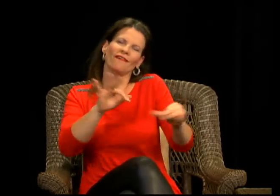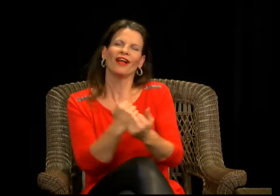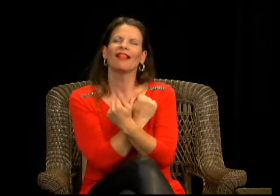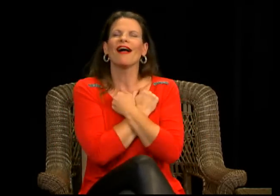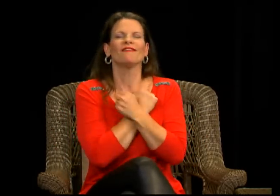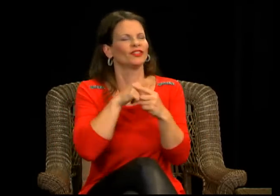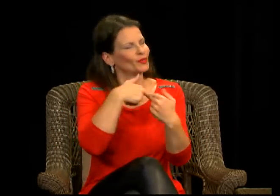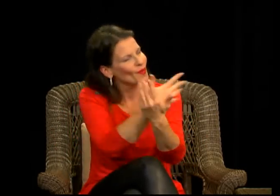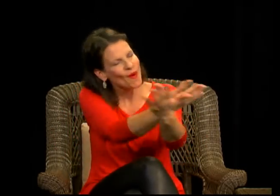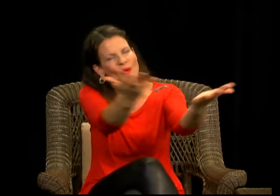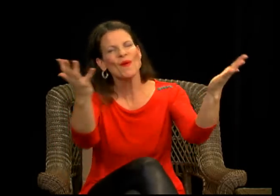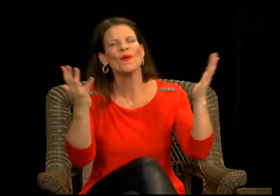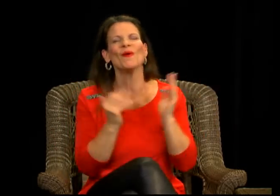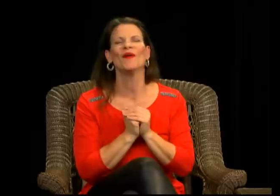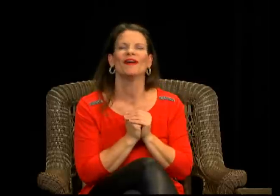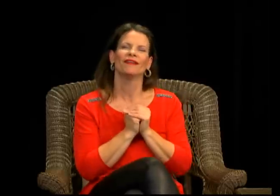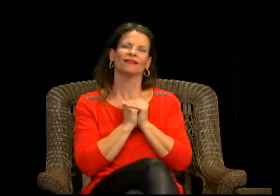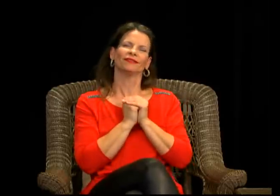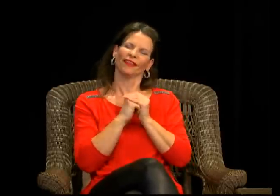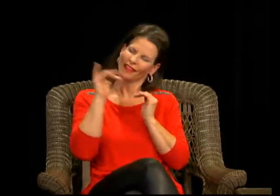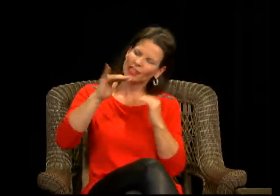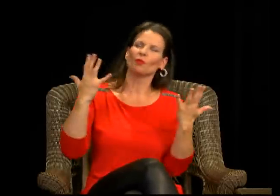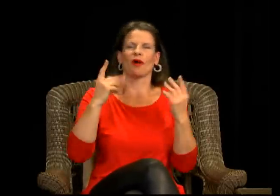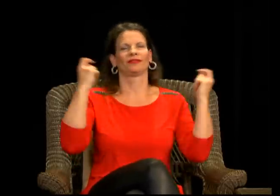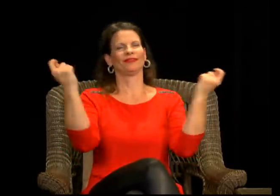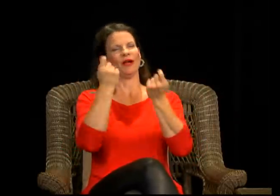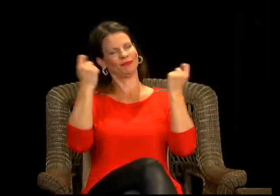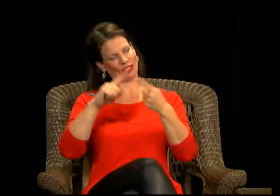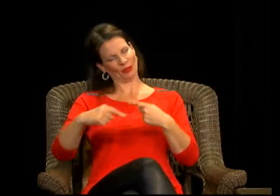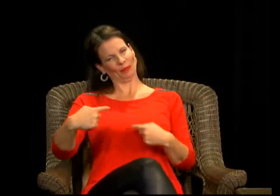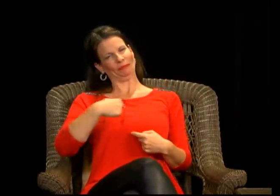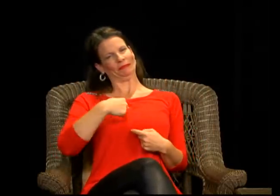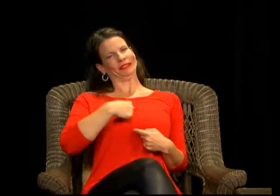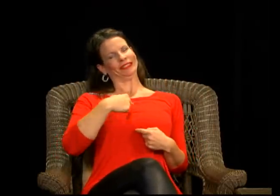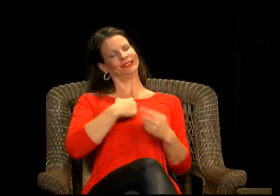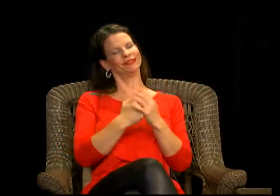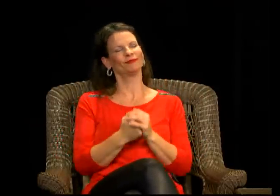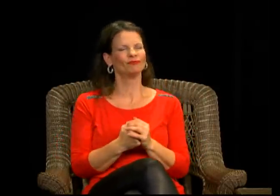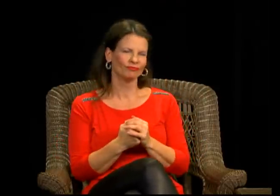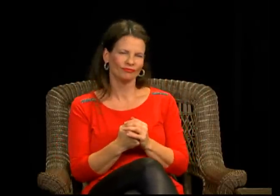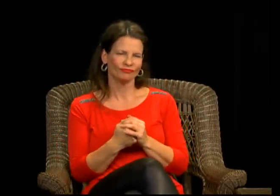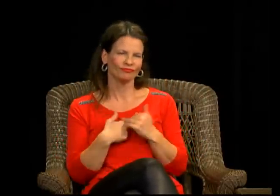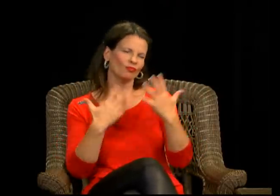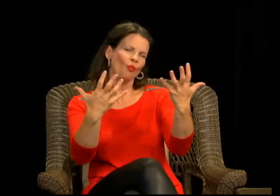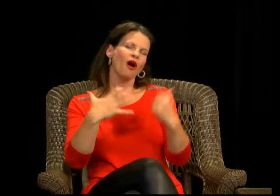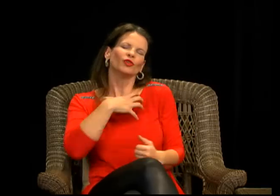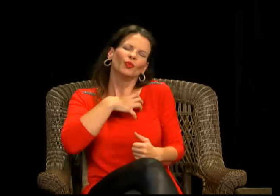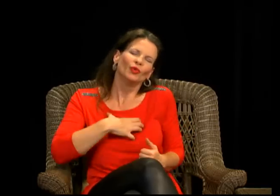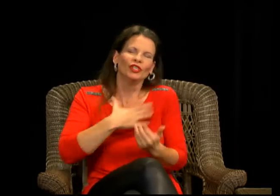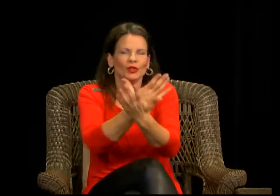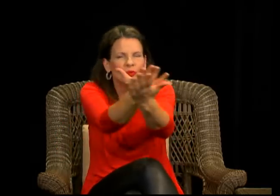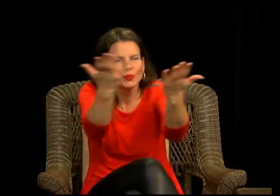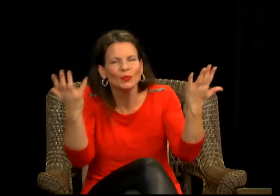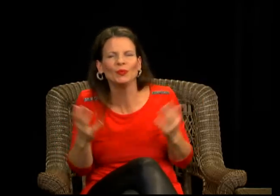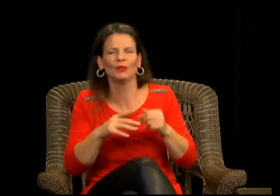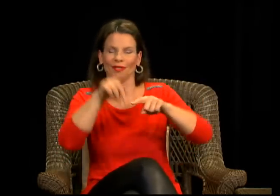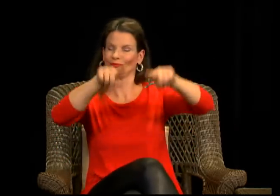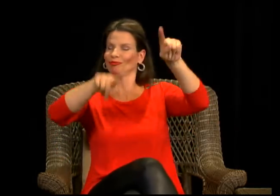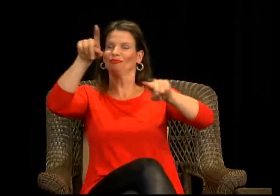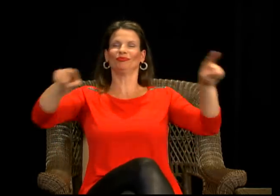of Christmas and the love for each other that really needs to be celebrated at this time. So that's important to me and I really want to wish every one of